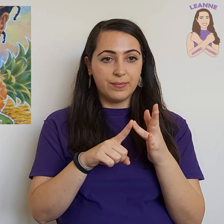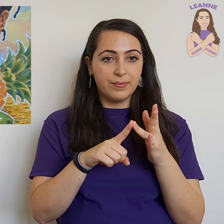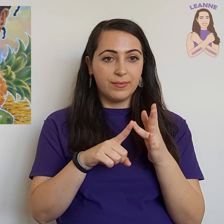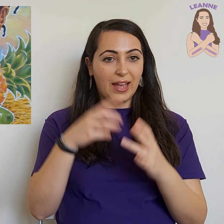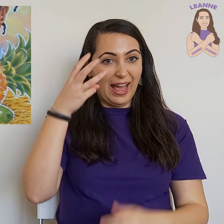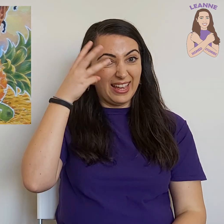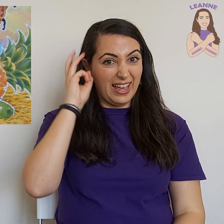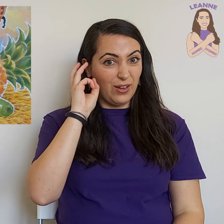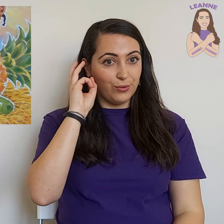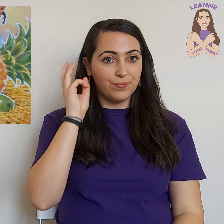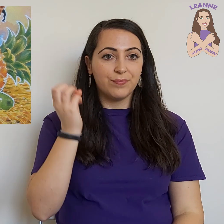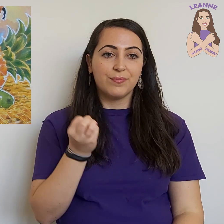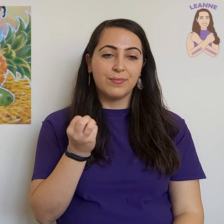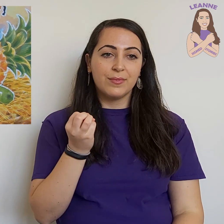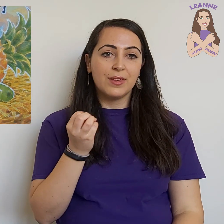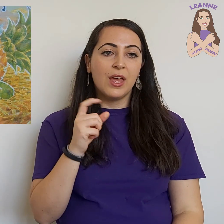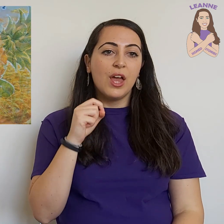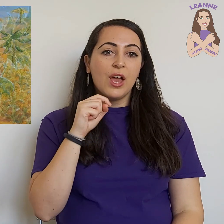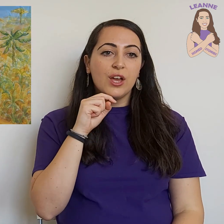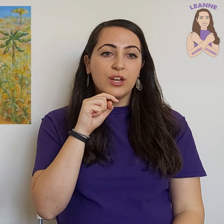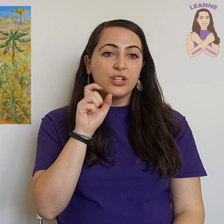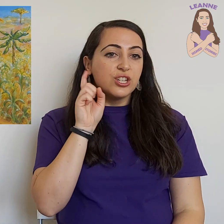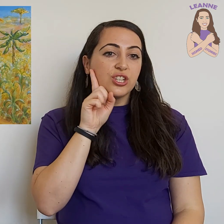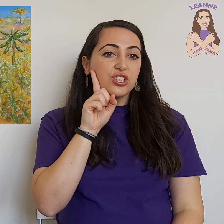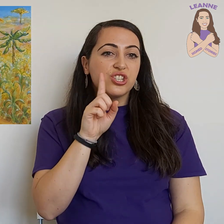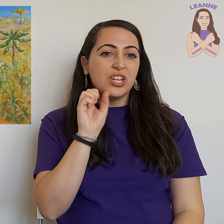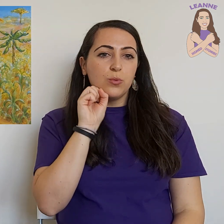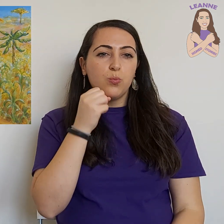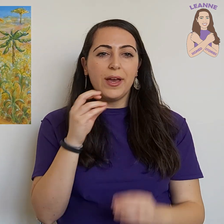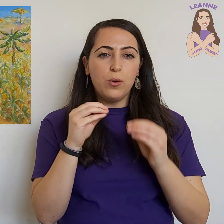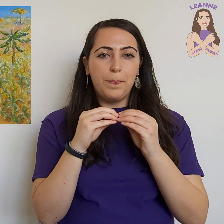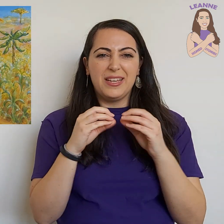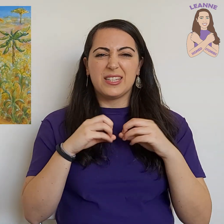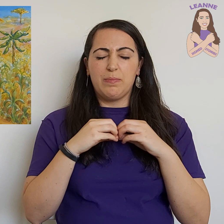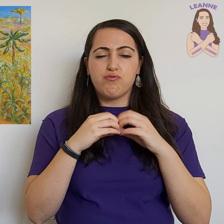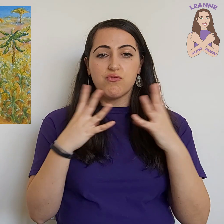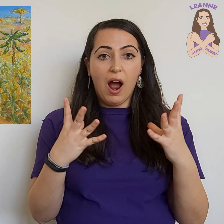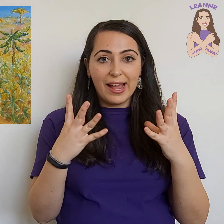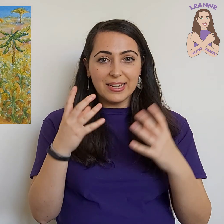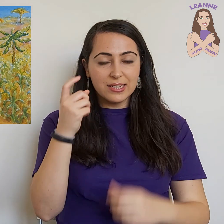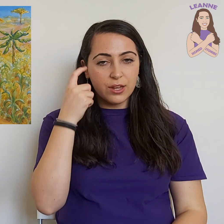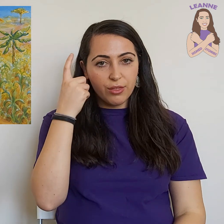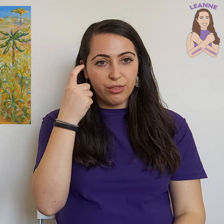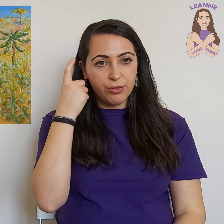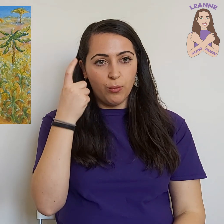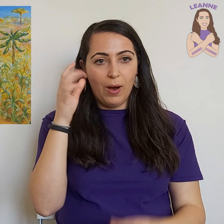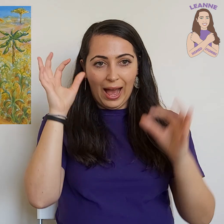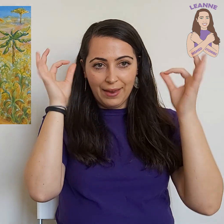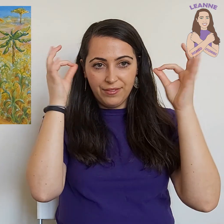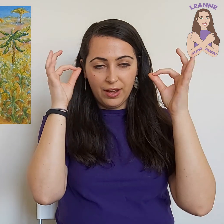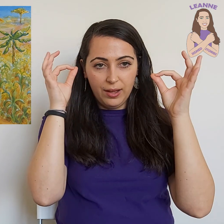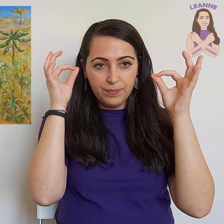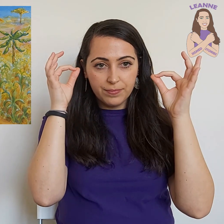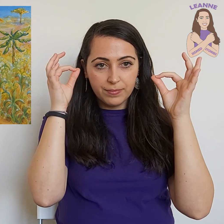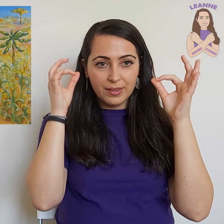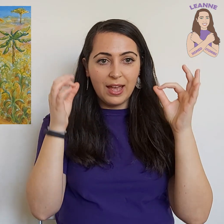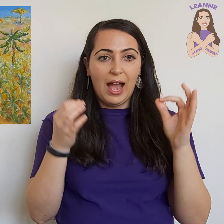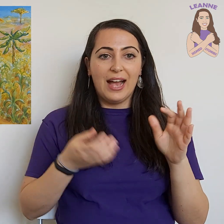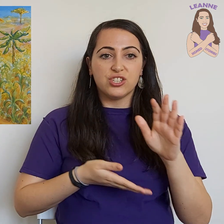Achao. She will be surprised, thought Handa, as she